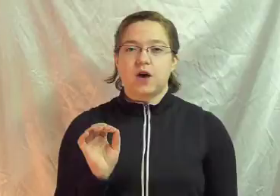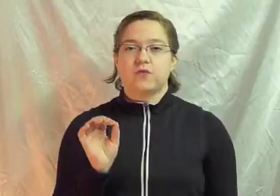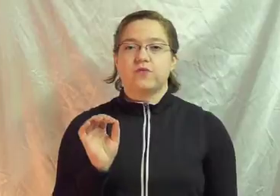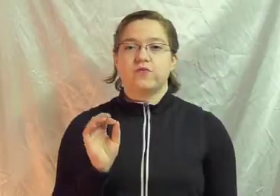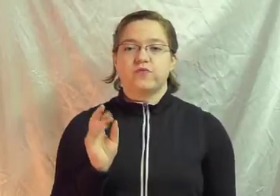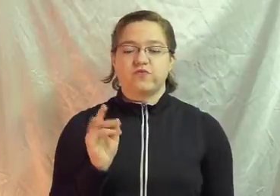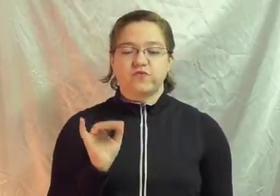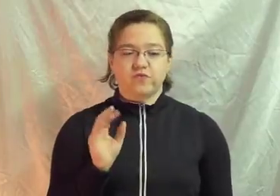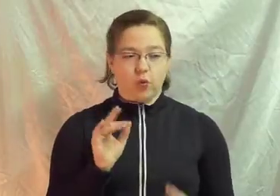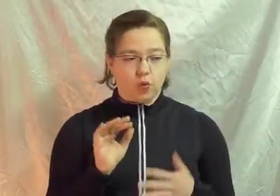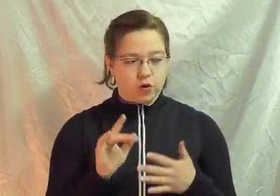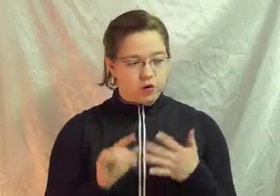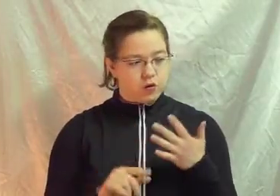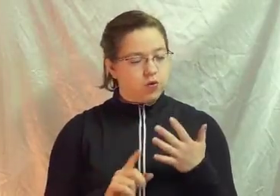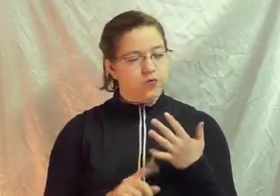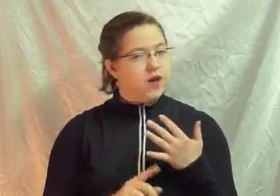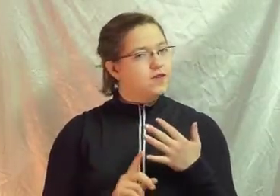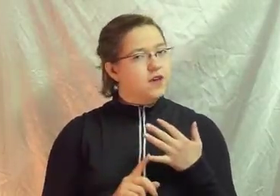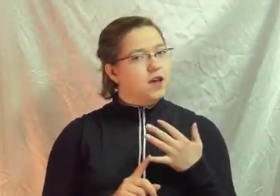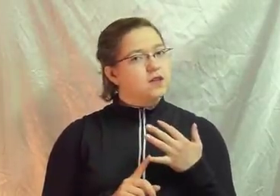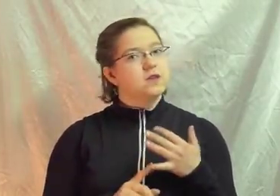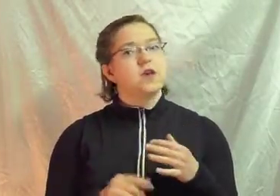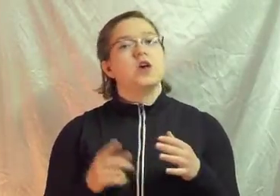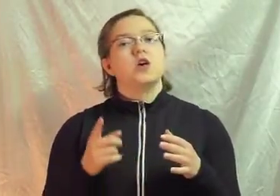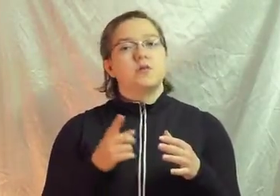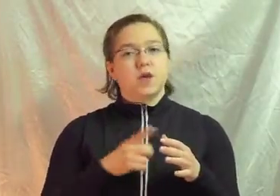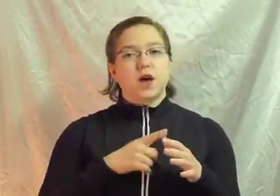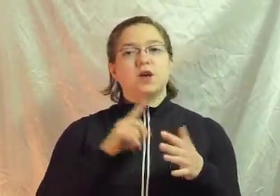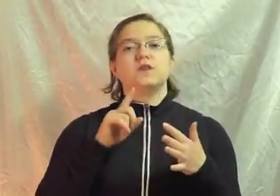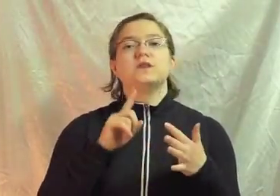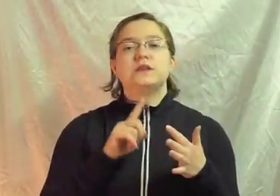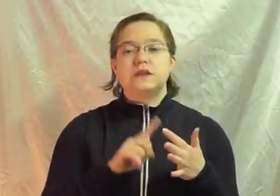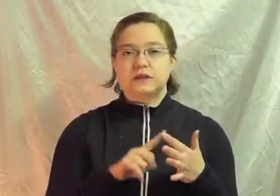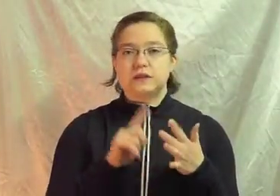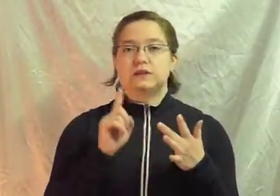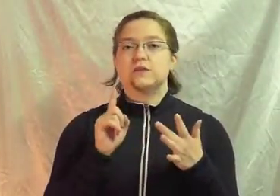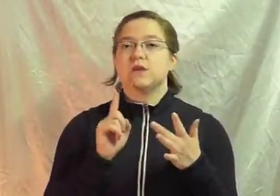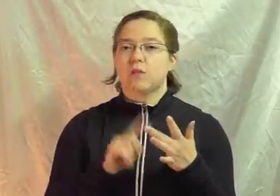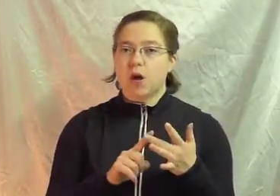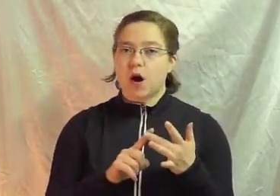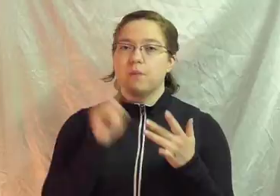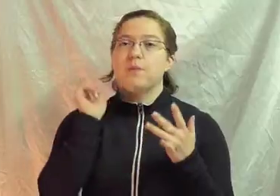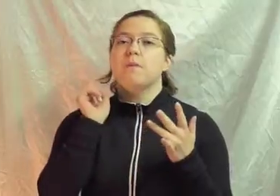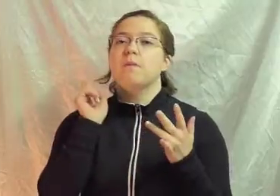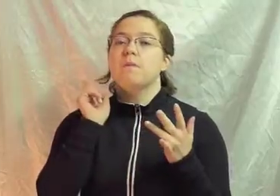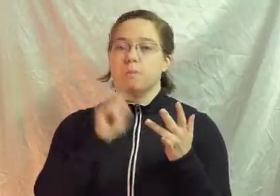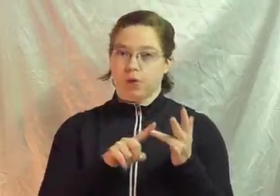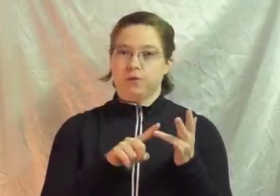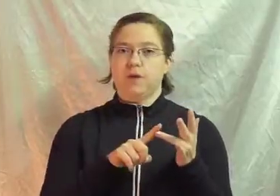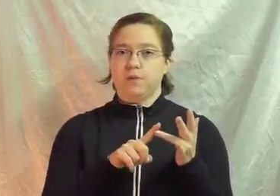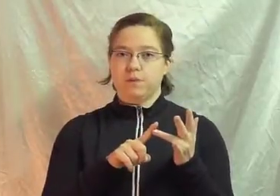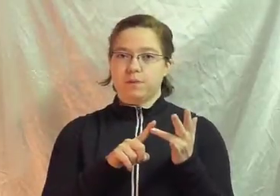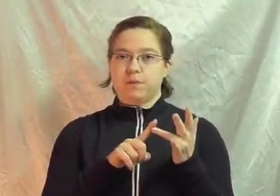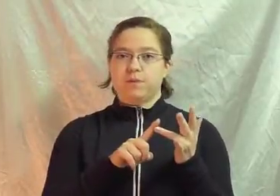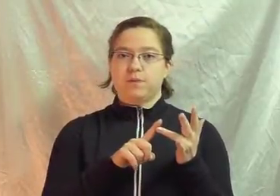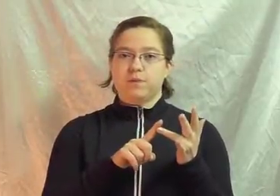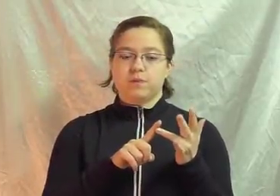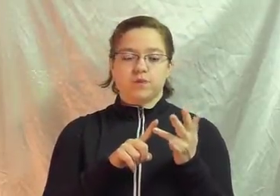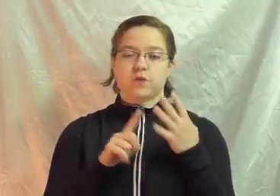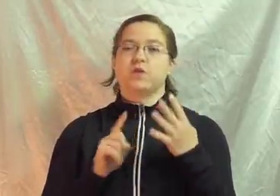have four or five signs Because his mom birthed him So there's